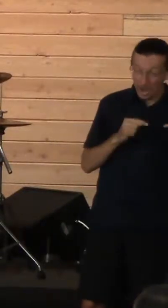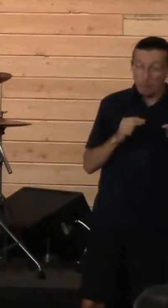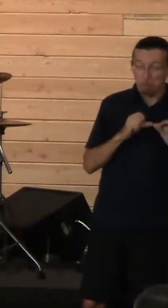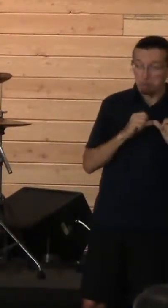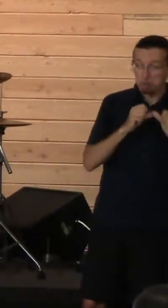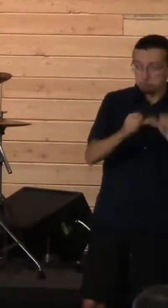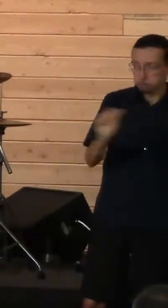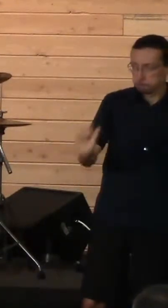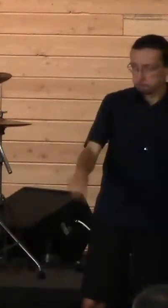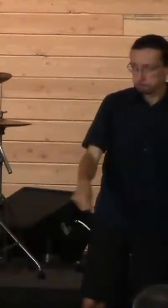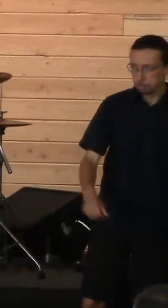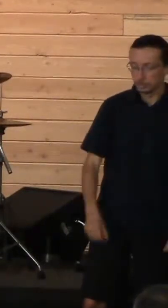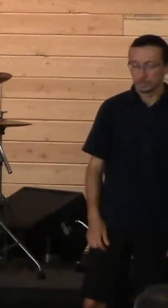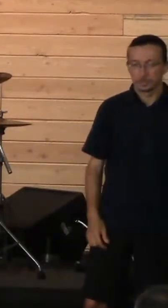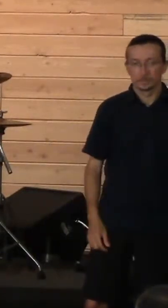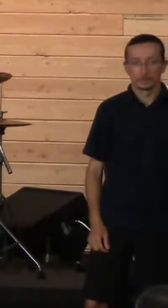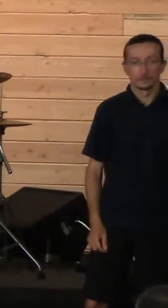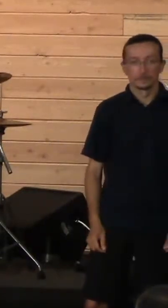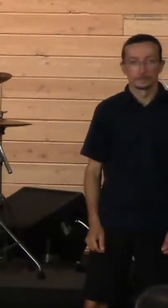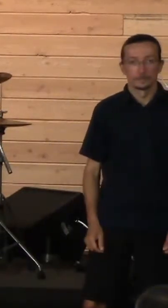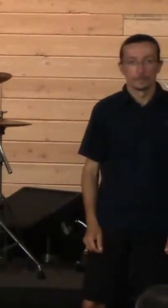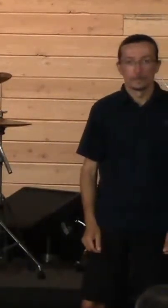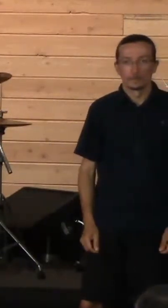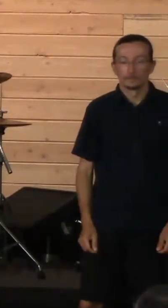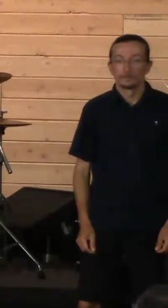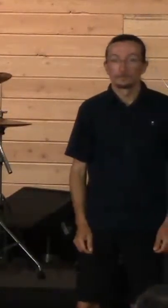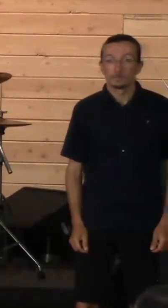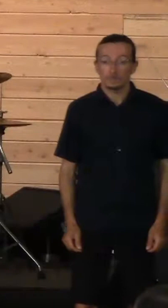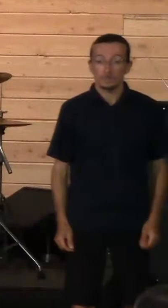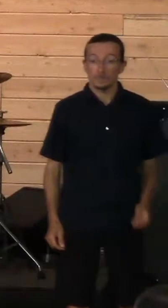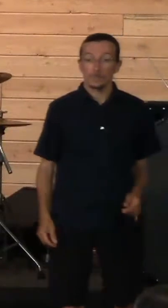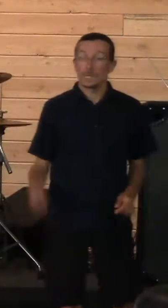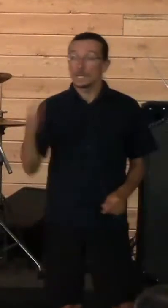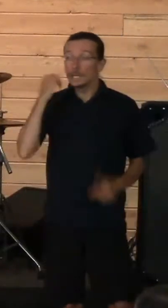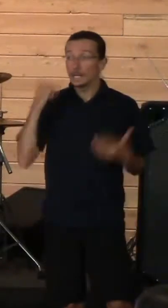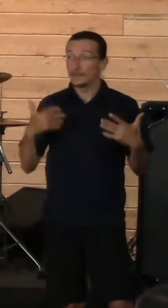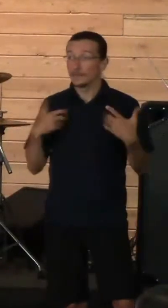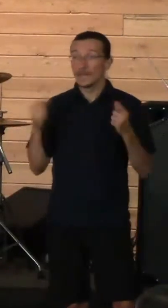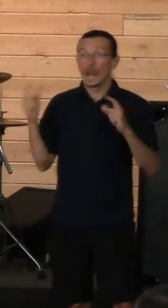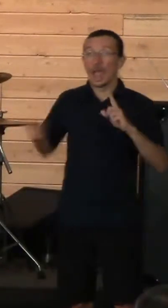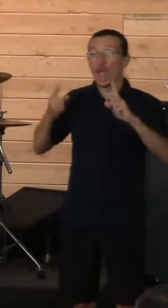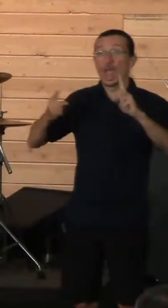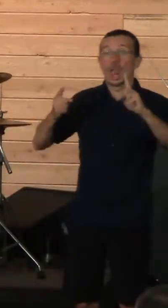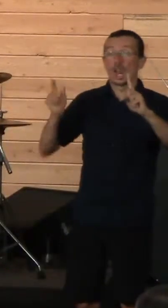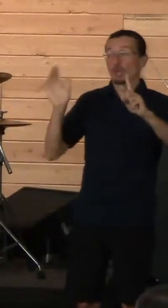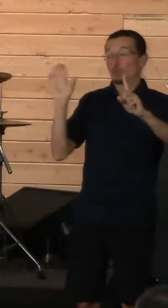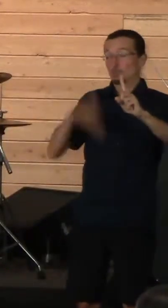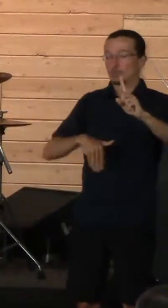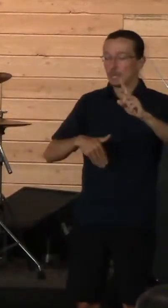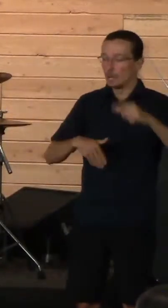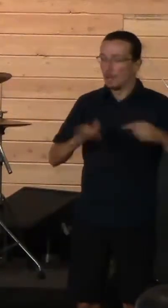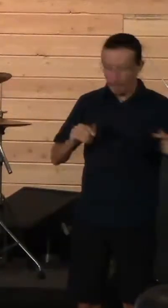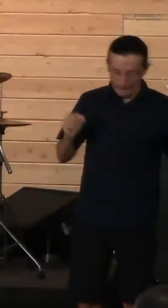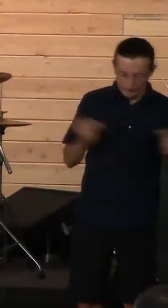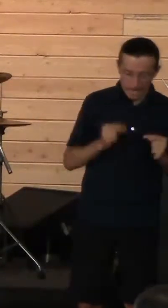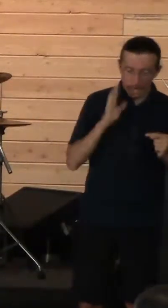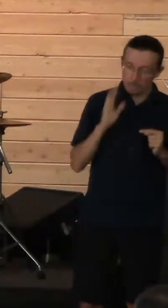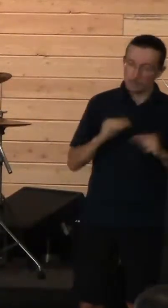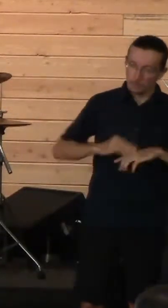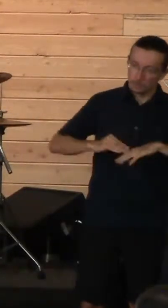And if we don't pursue healing, it continues and it will affect the rest of our relationships and the rest of our lives.